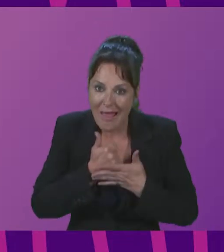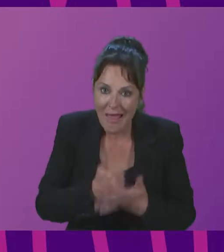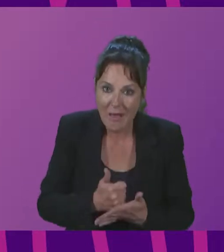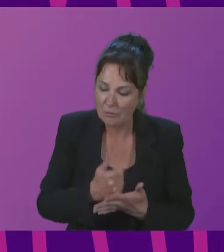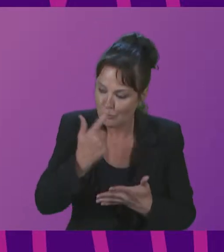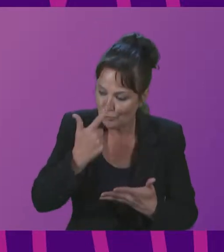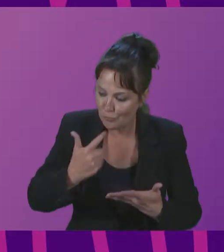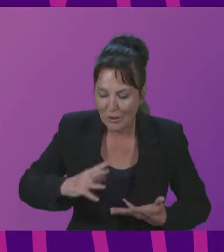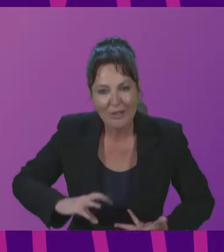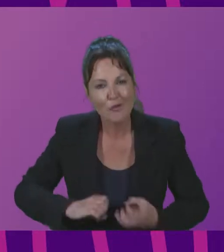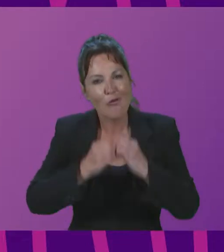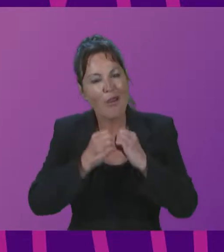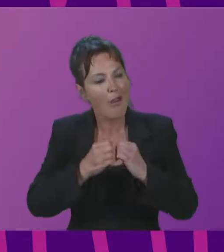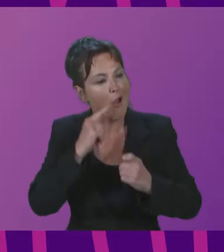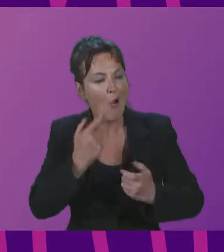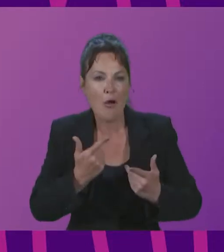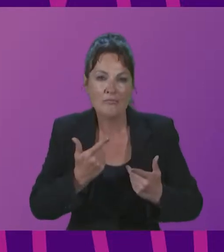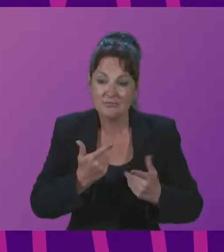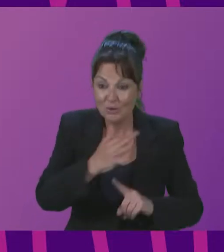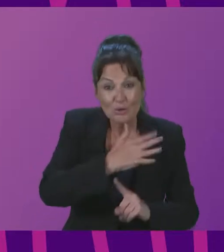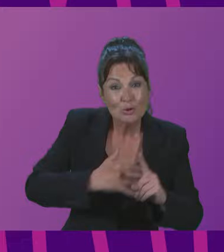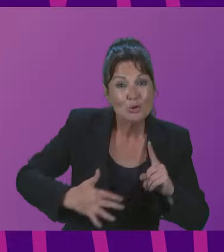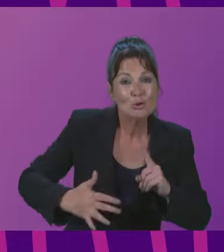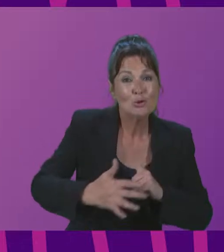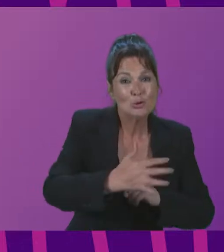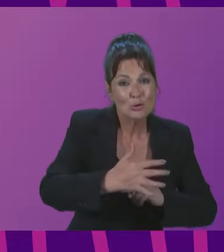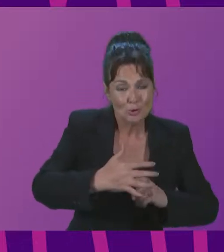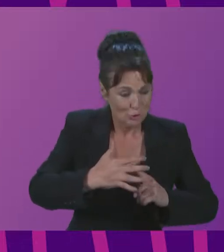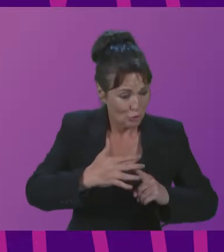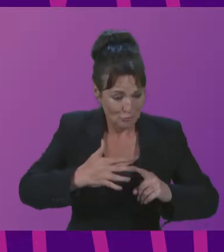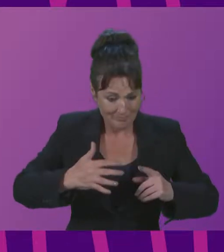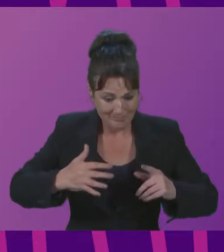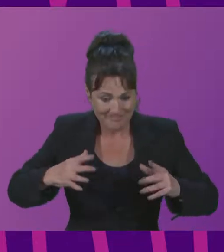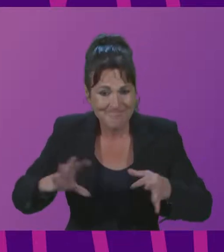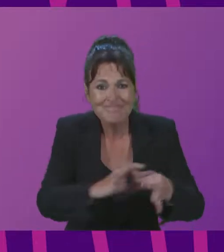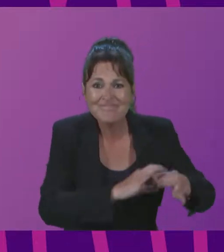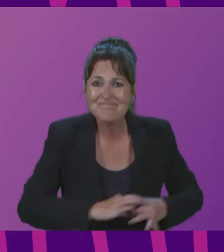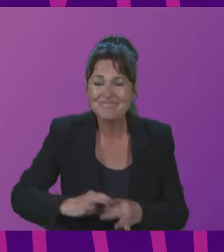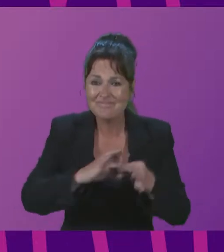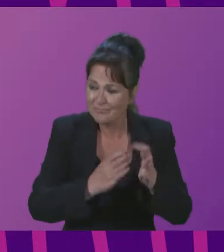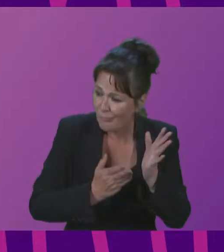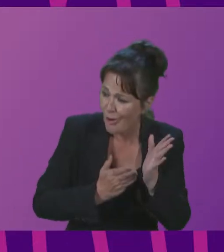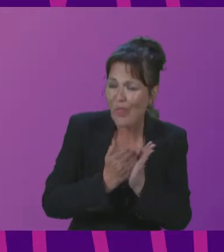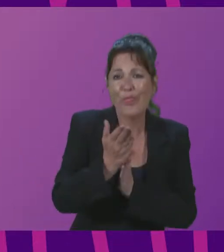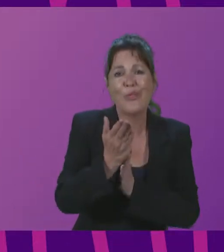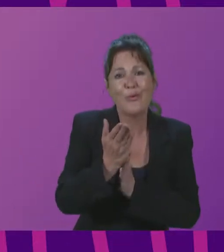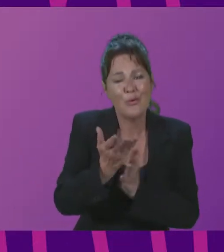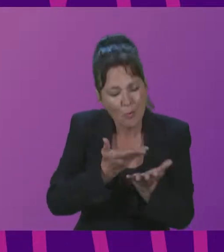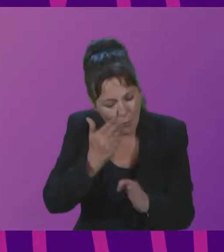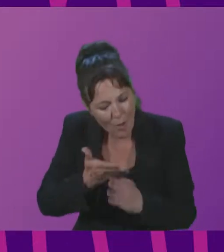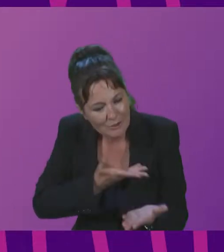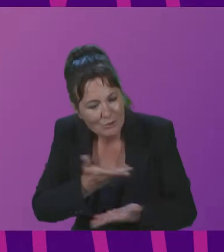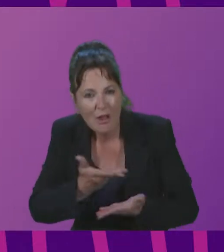rebuild our broken social fabric in order to restore cohesion through unity and cooperation.